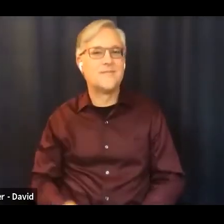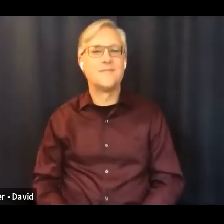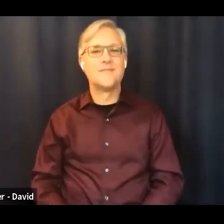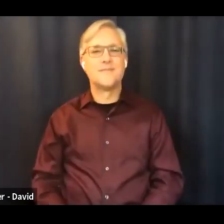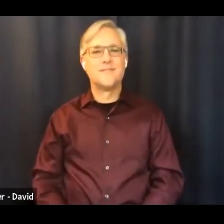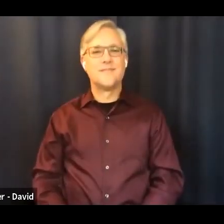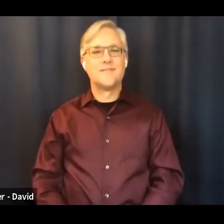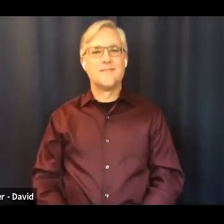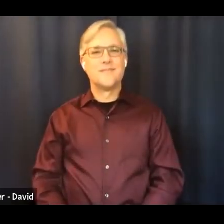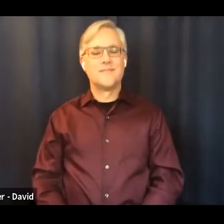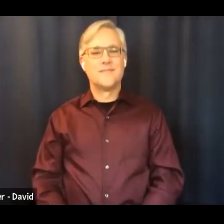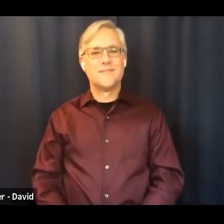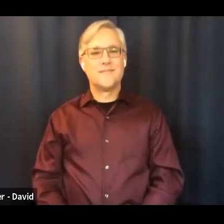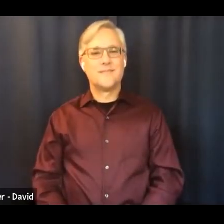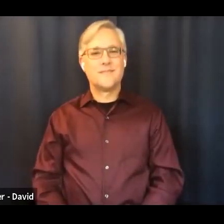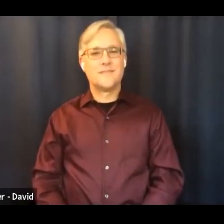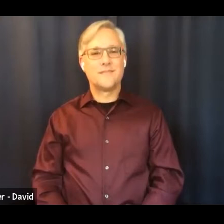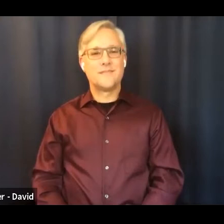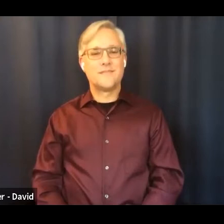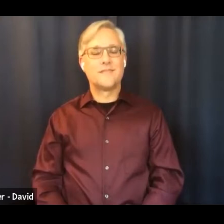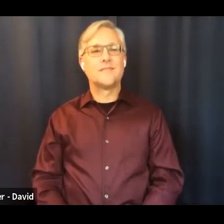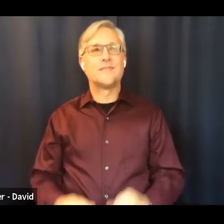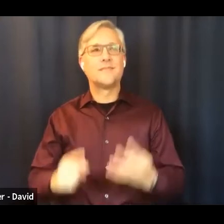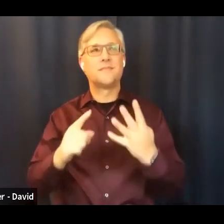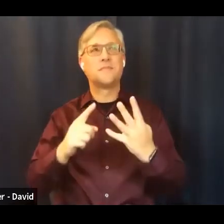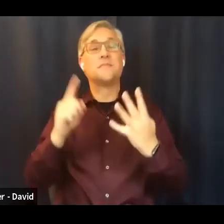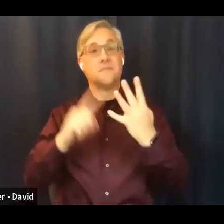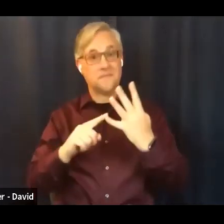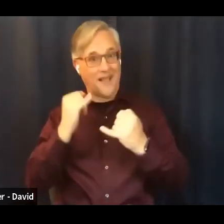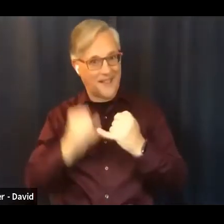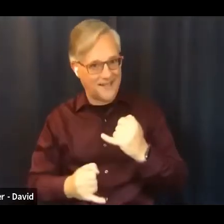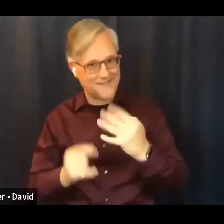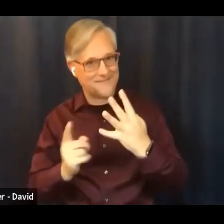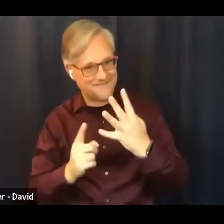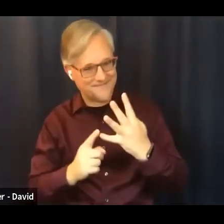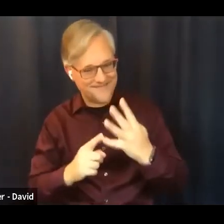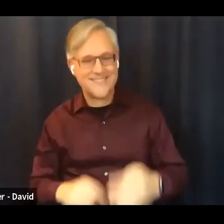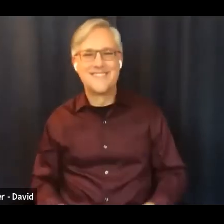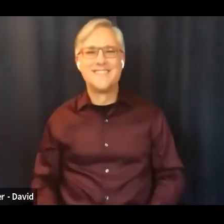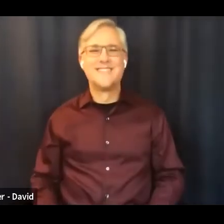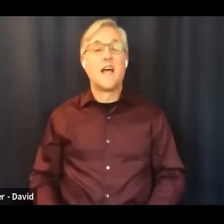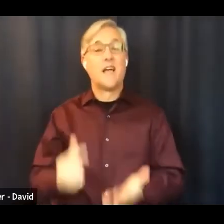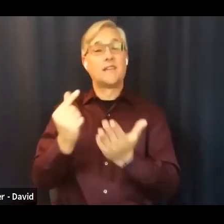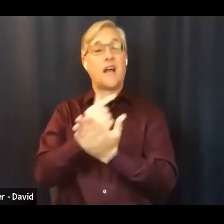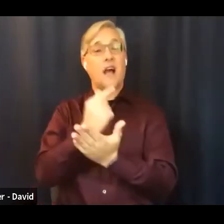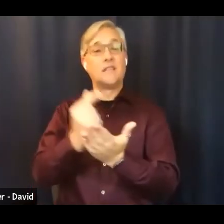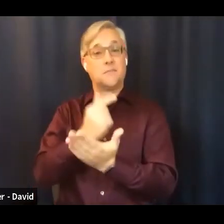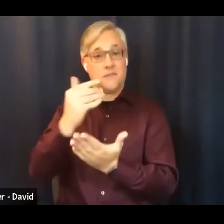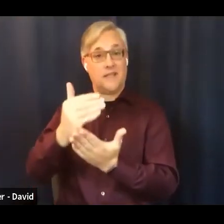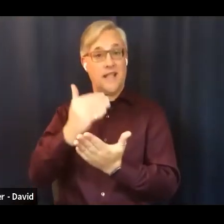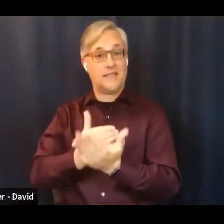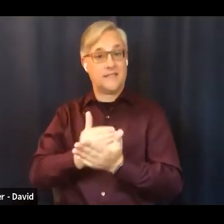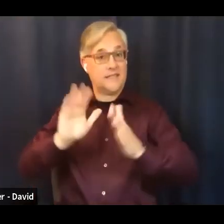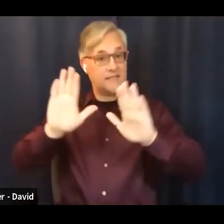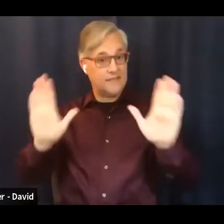and the last thing in our announcements is that the gospel lesson on sunday will be from the gospel of john